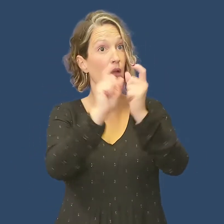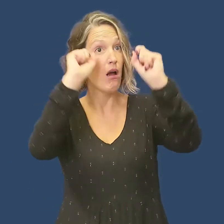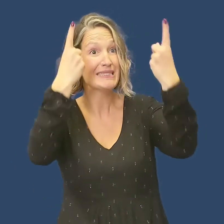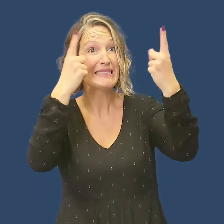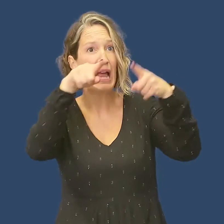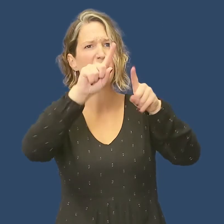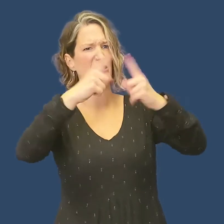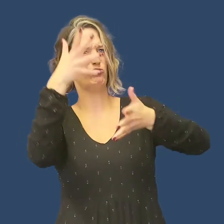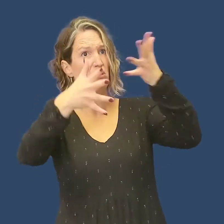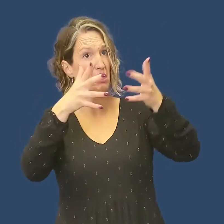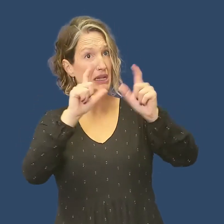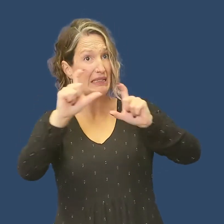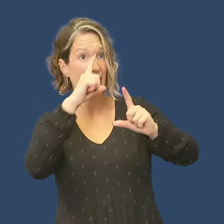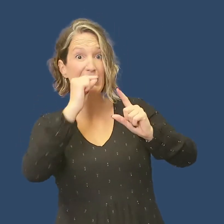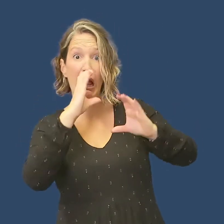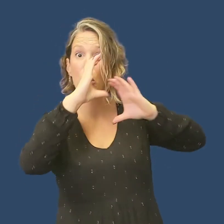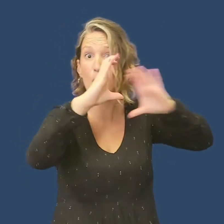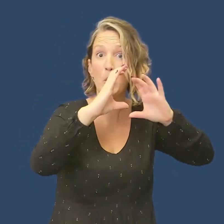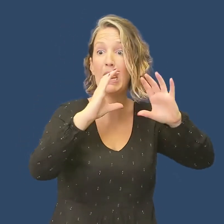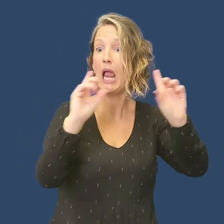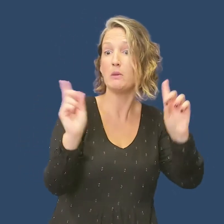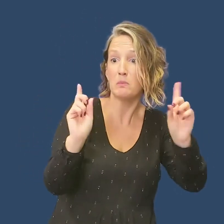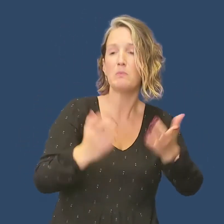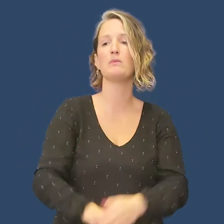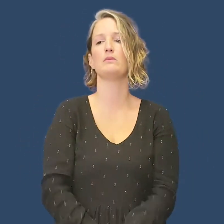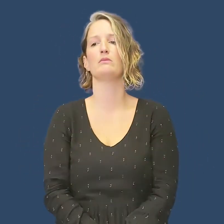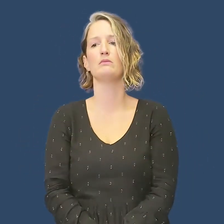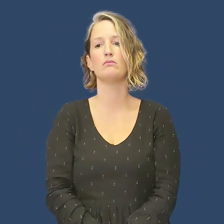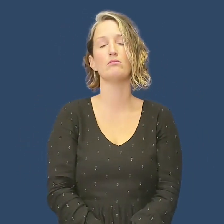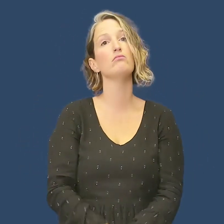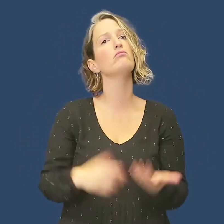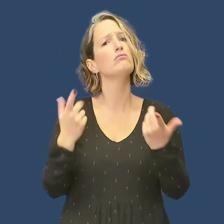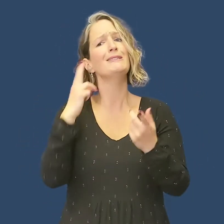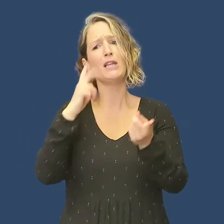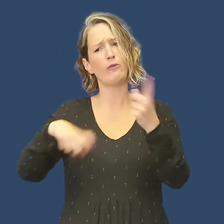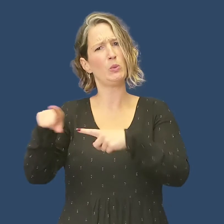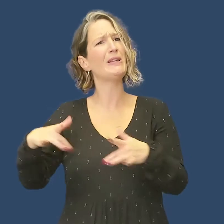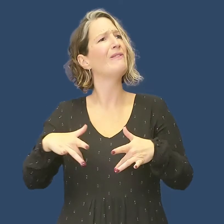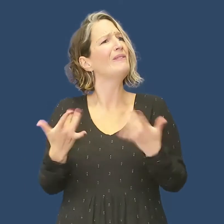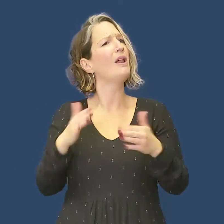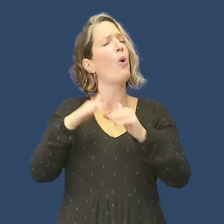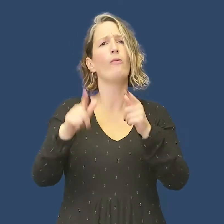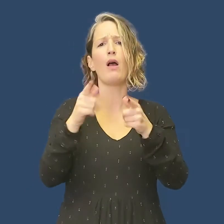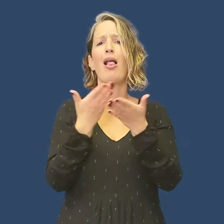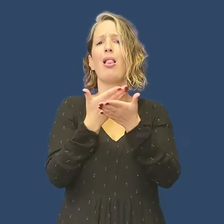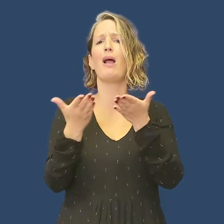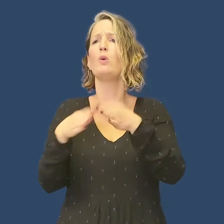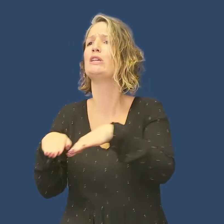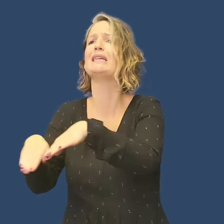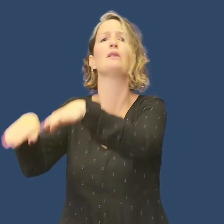possible to understand the signs they use, and is it still possible to communicate effectively or not? Furthermore, what's the Deaf community's feeling around